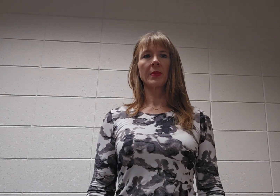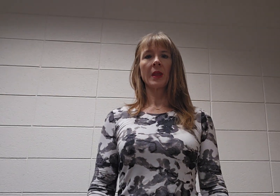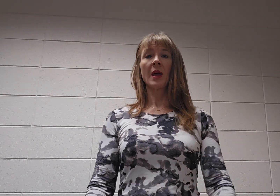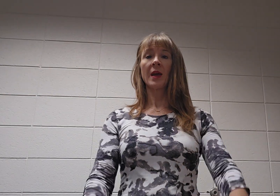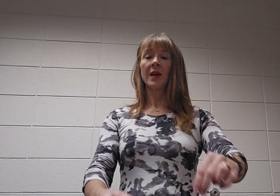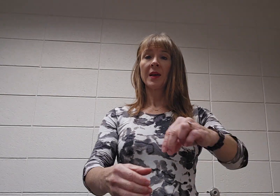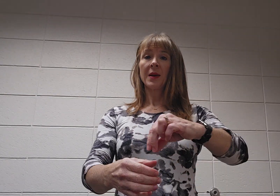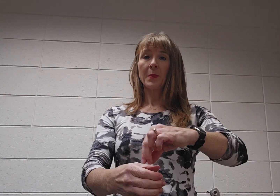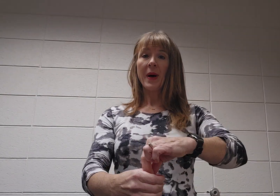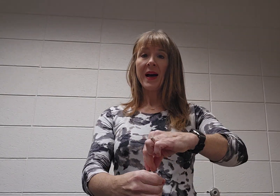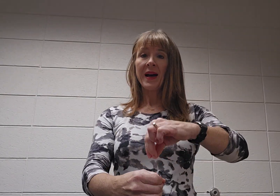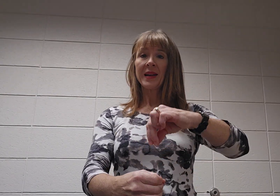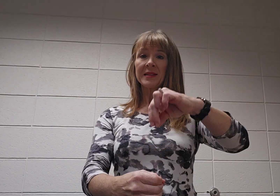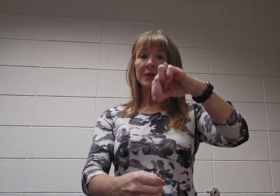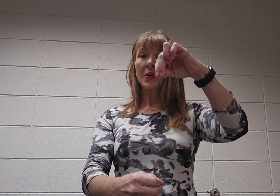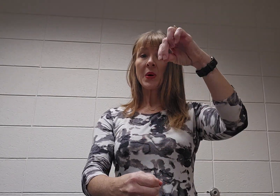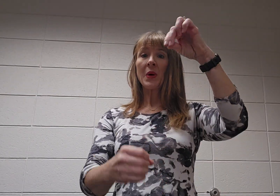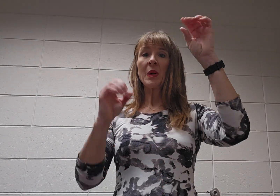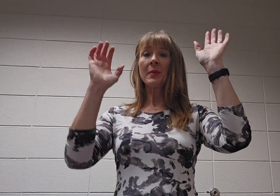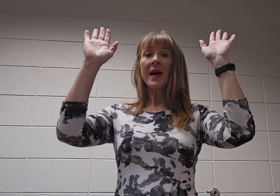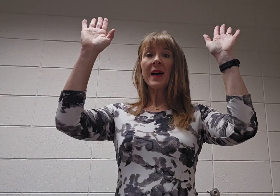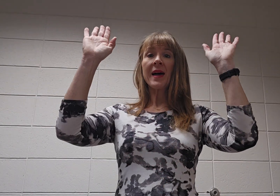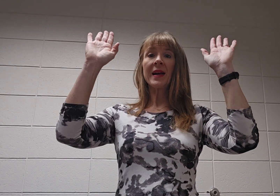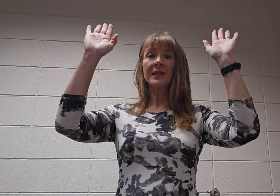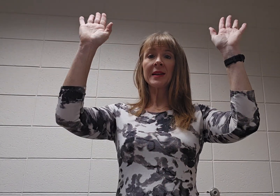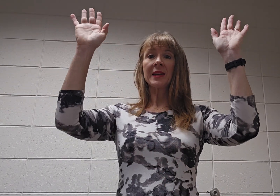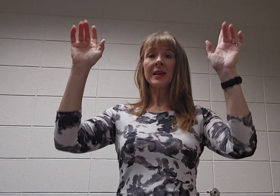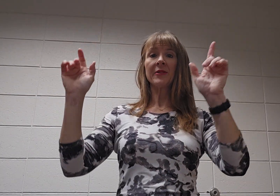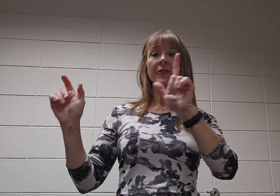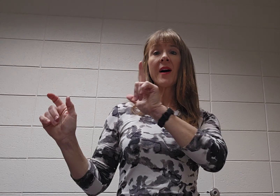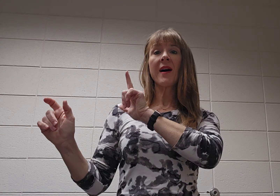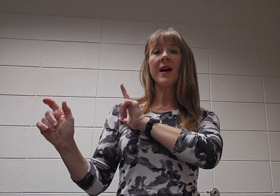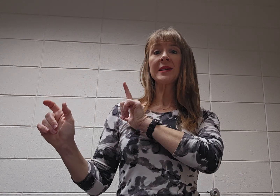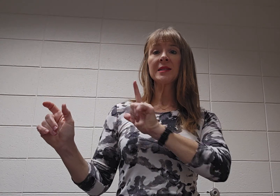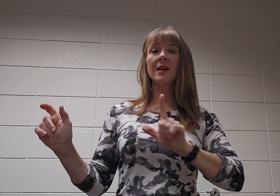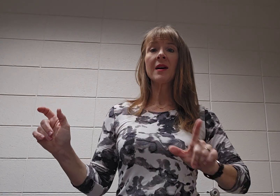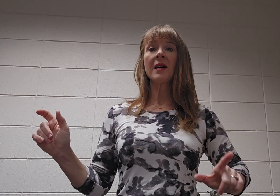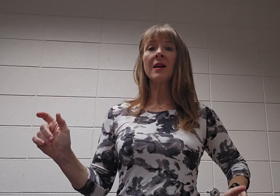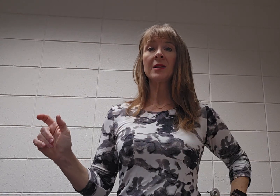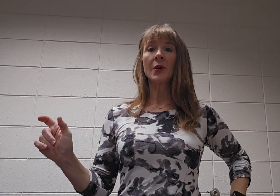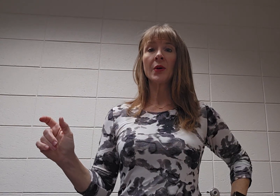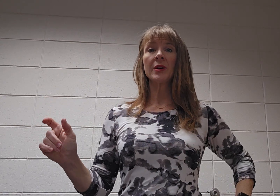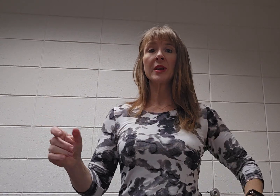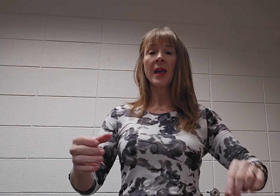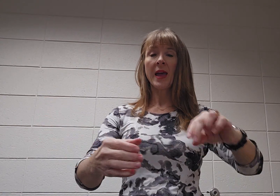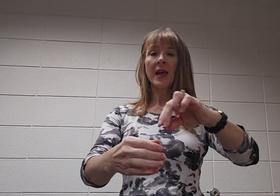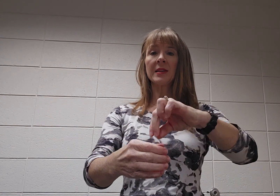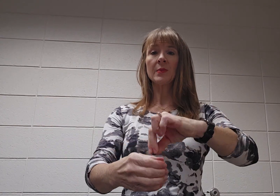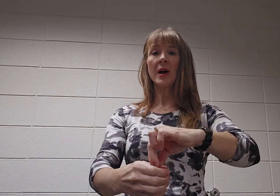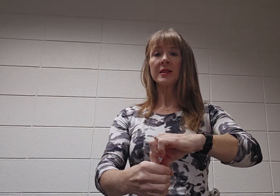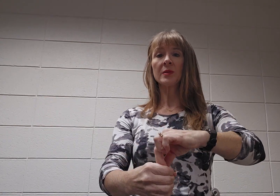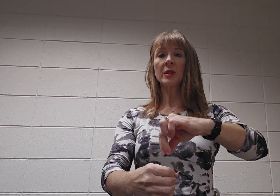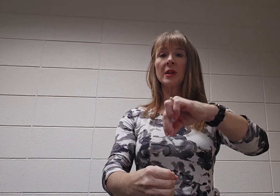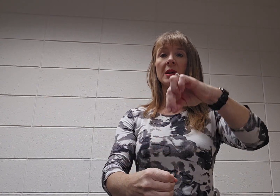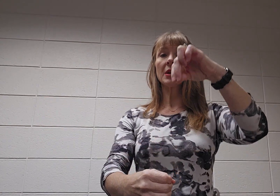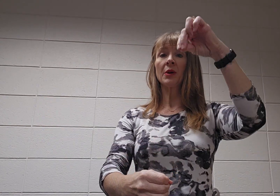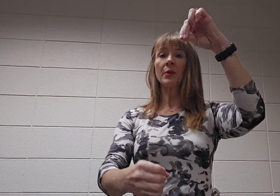My soul magnifies the Lord, and my spirit